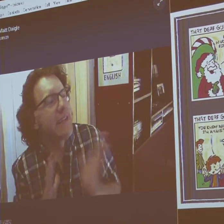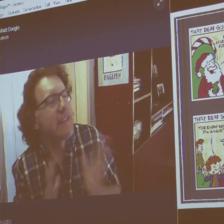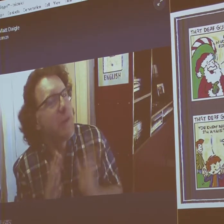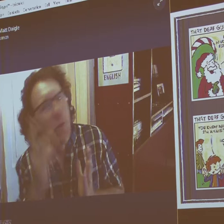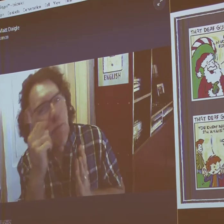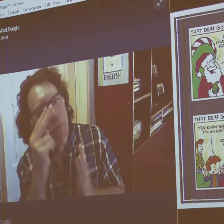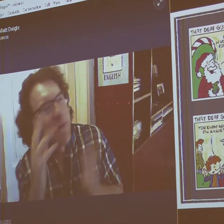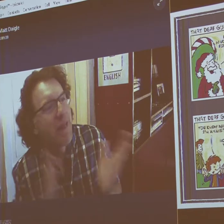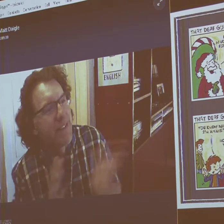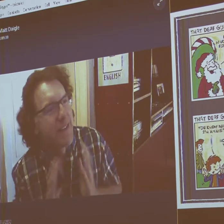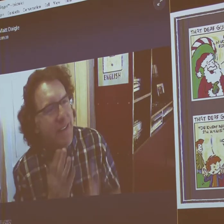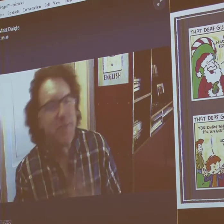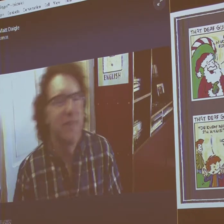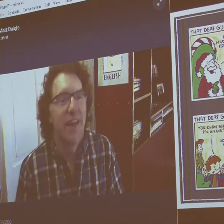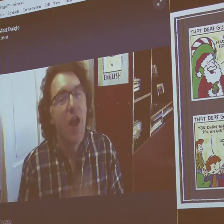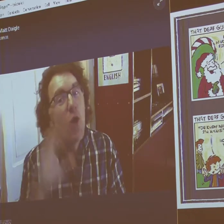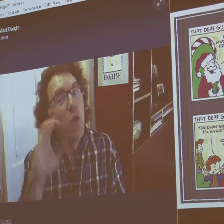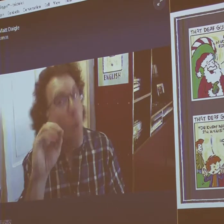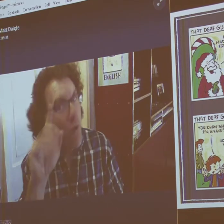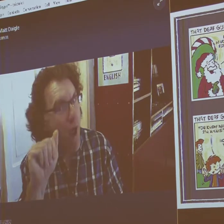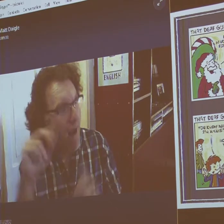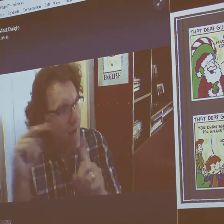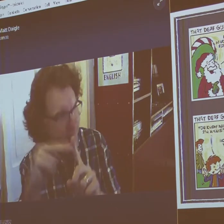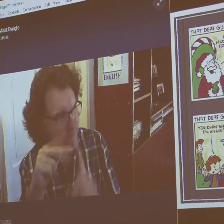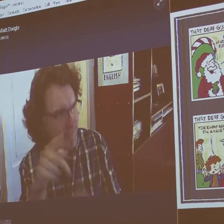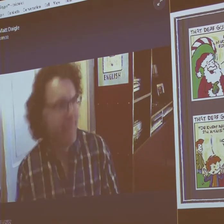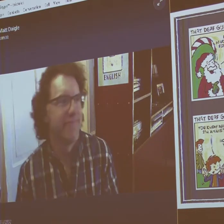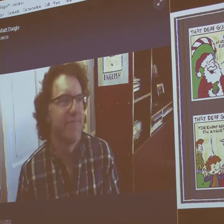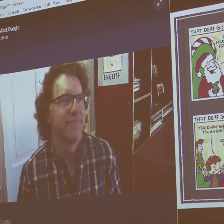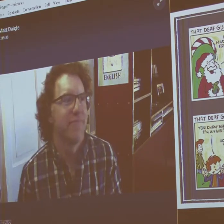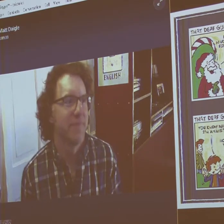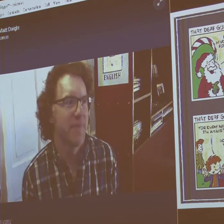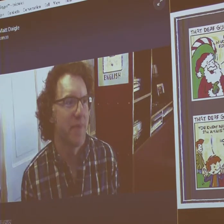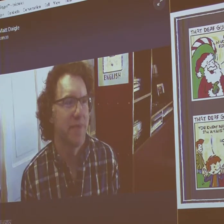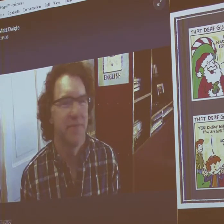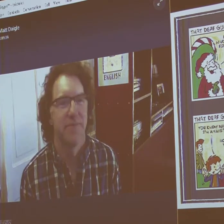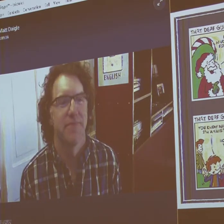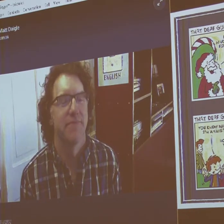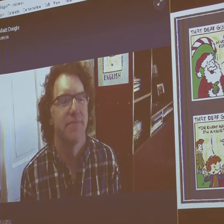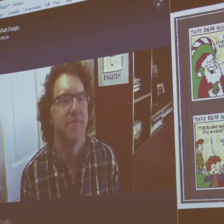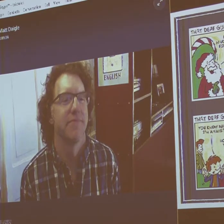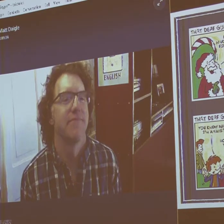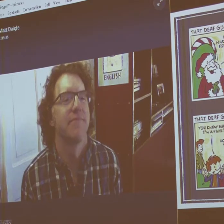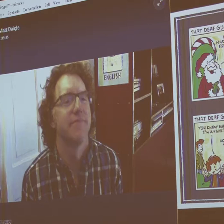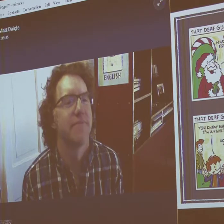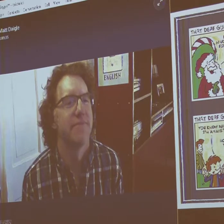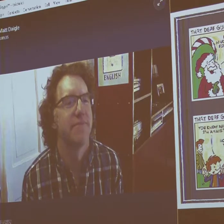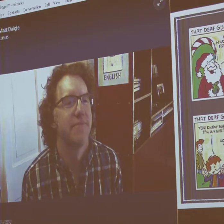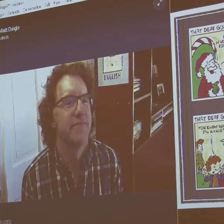one. This was a holiday humor, from the CODA point of view.